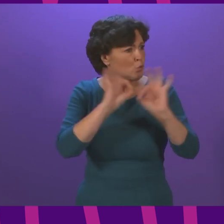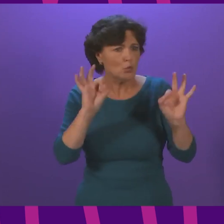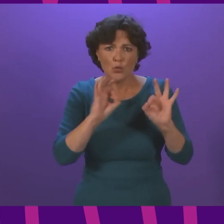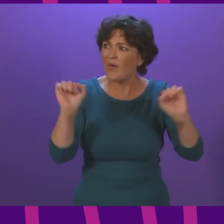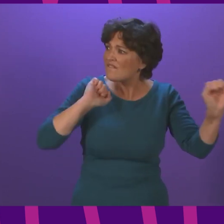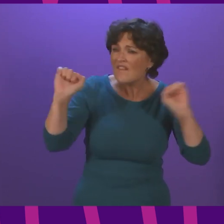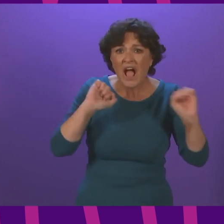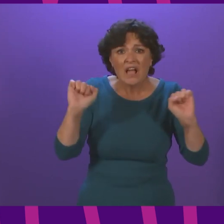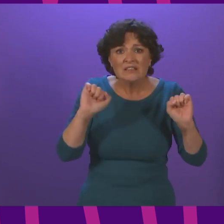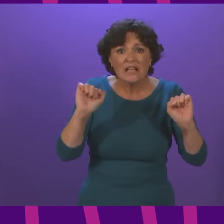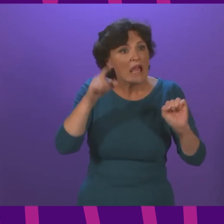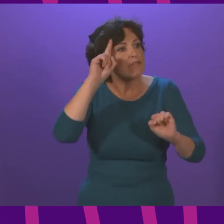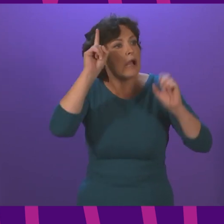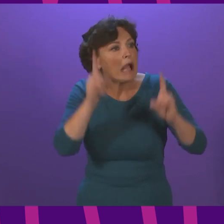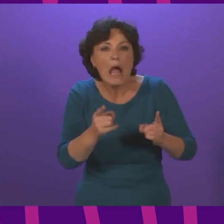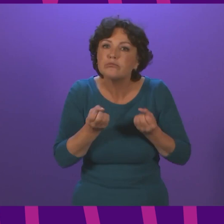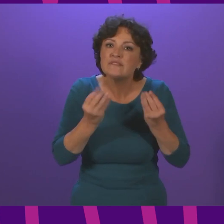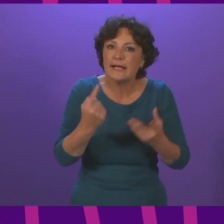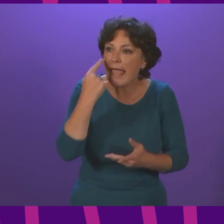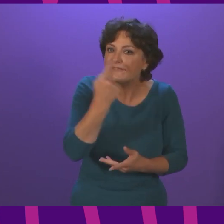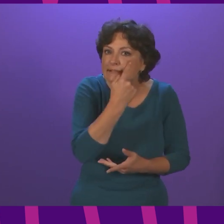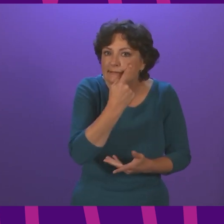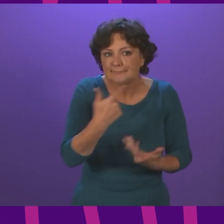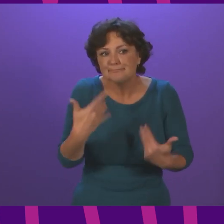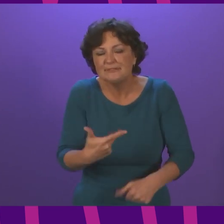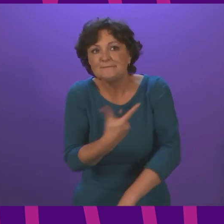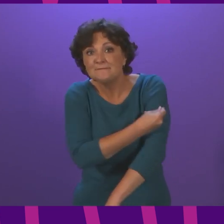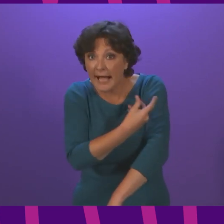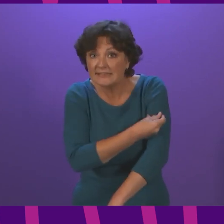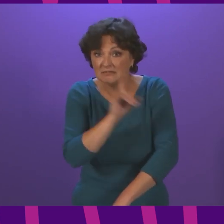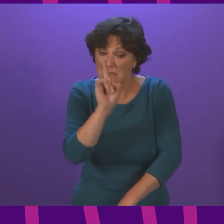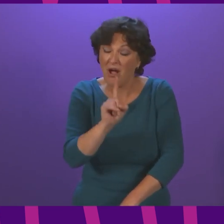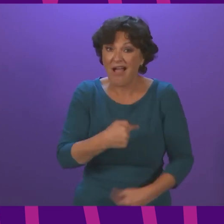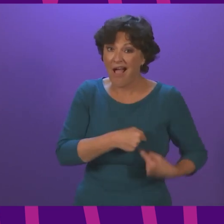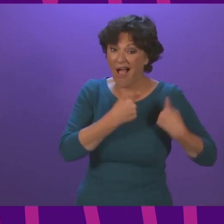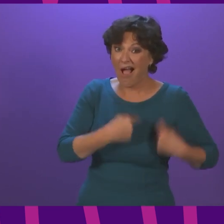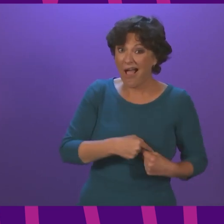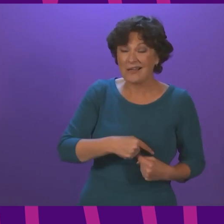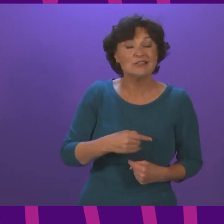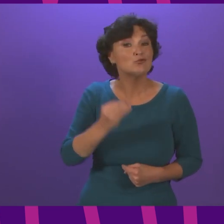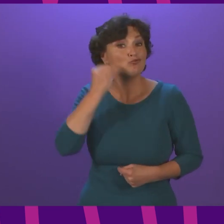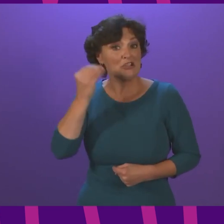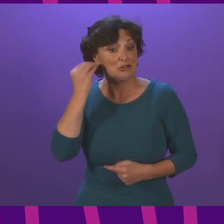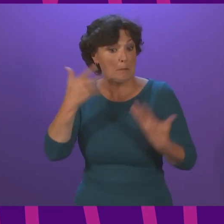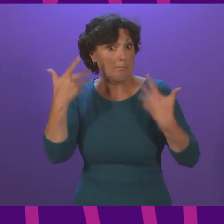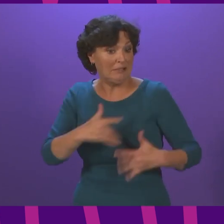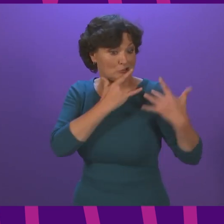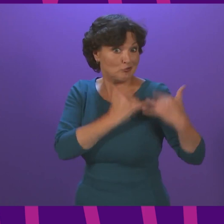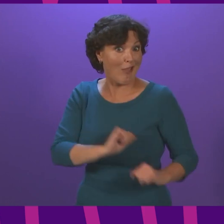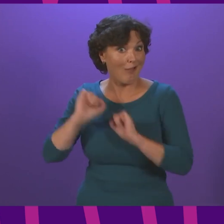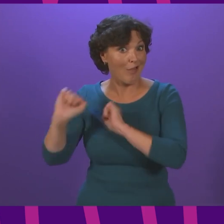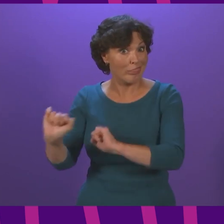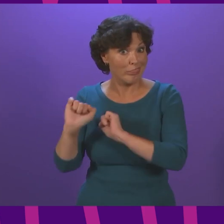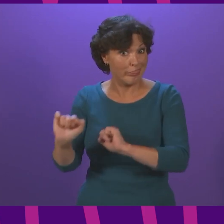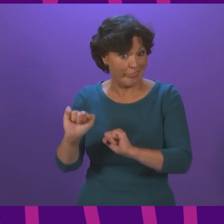away if they were unable to provide evidence of vaccination status, both hearts and rangers tested their certification arrangements and